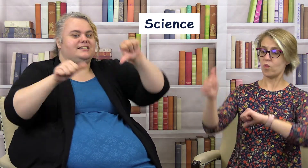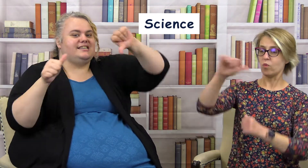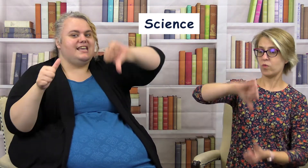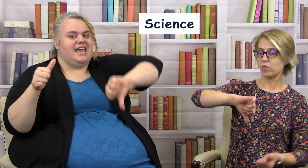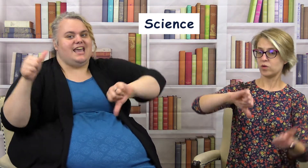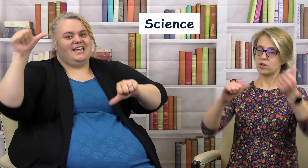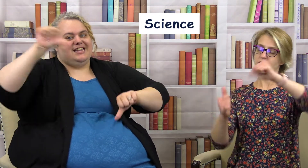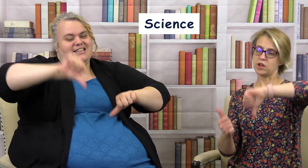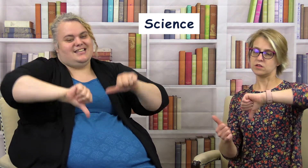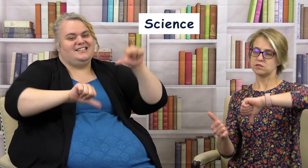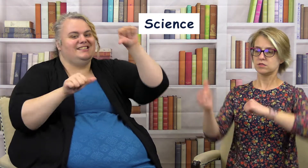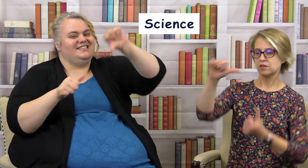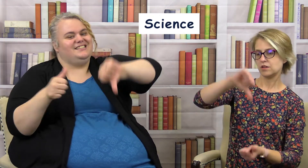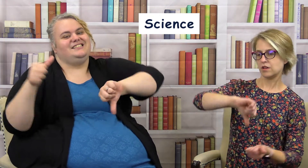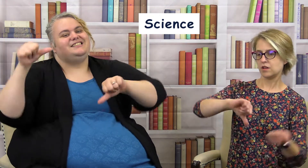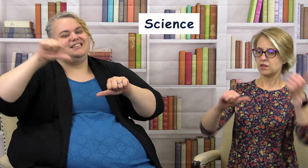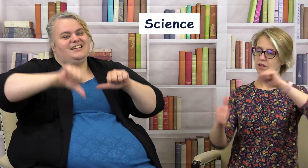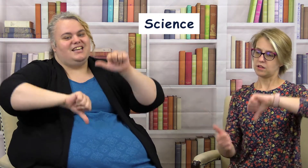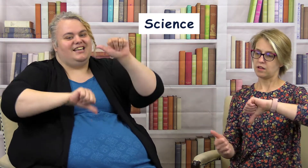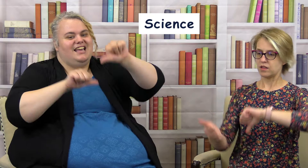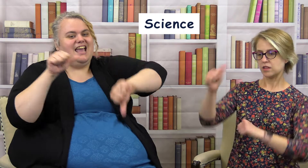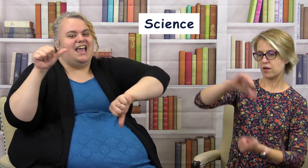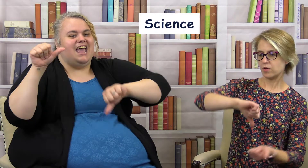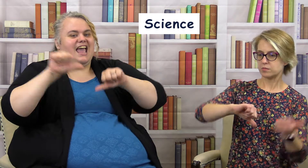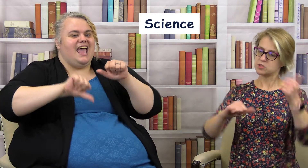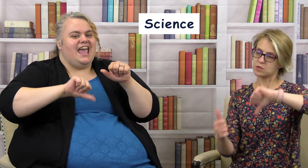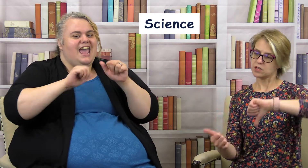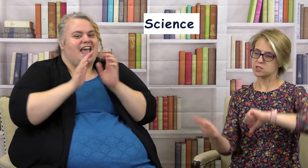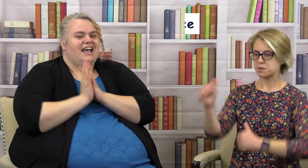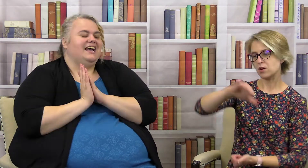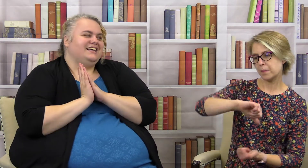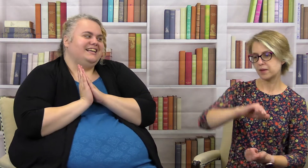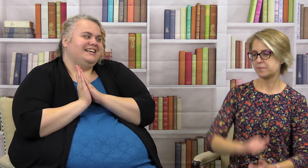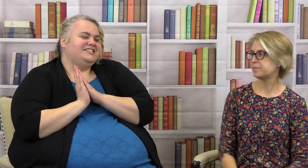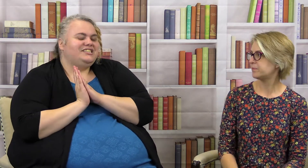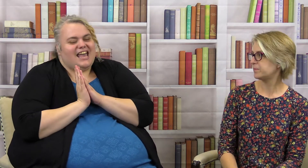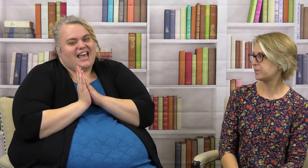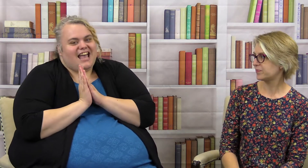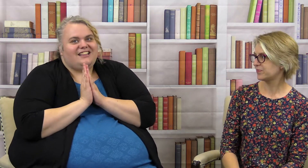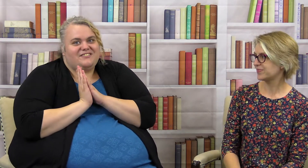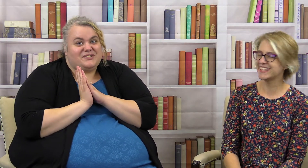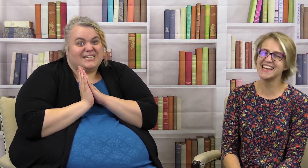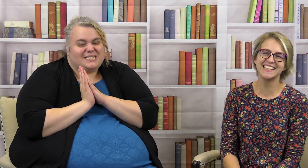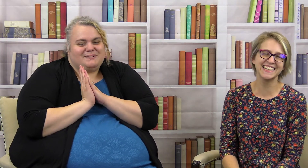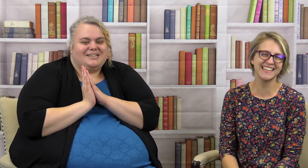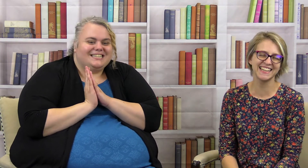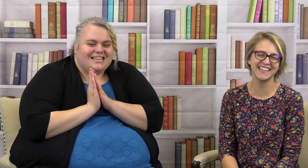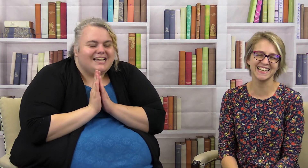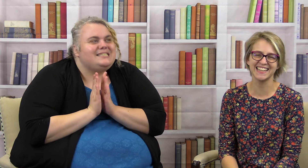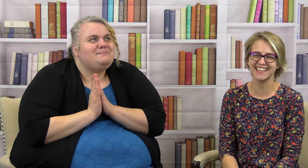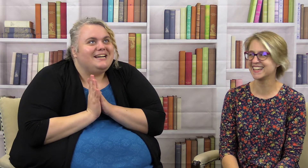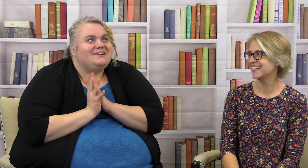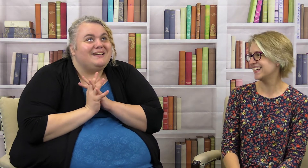yeah okay yeah I love doing experiments experiments